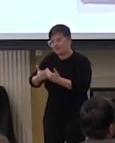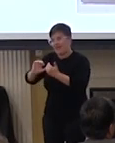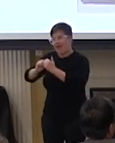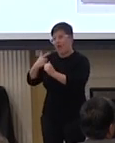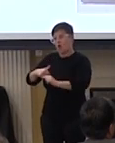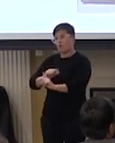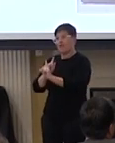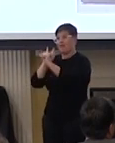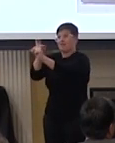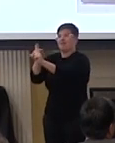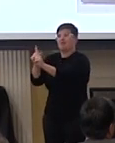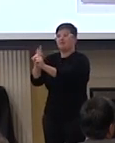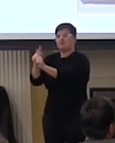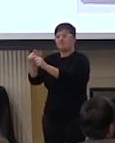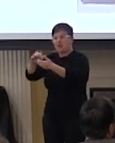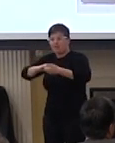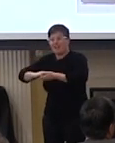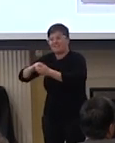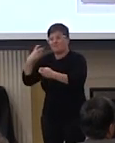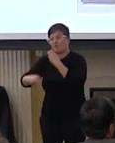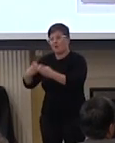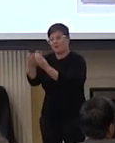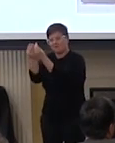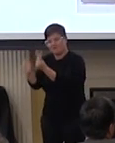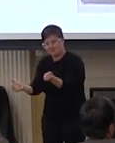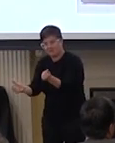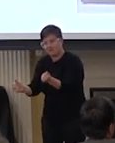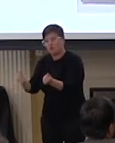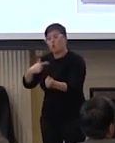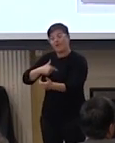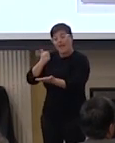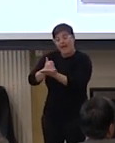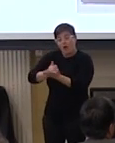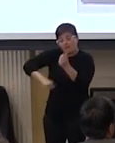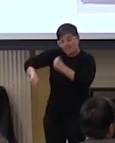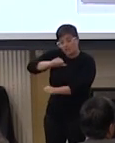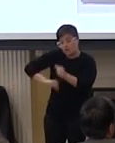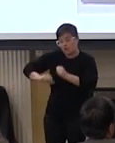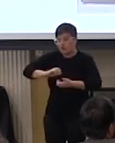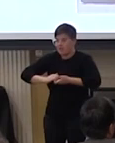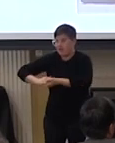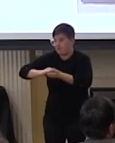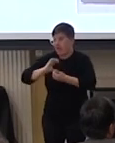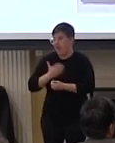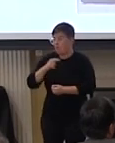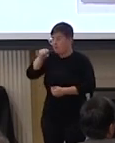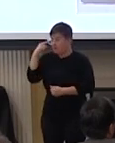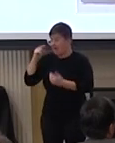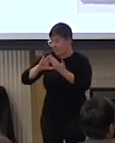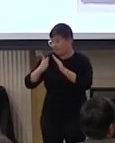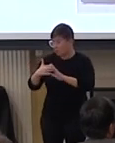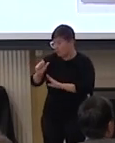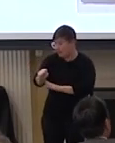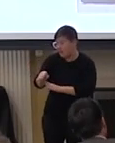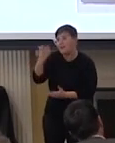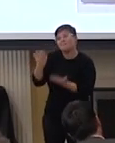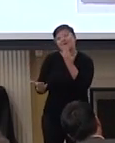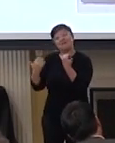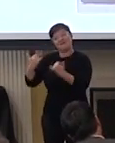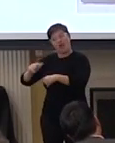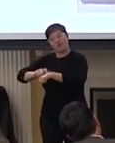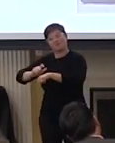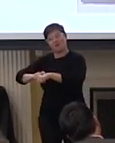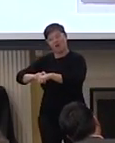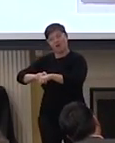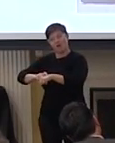collective problems so as much as we help each other and we try to do the collective good for our black community it might be time that